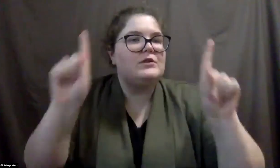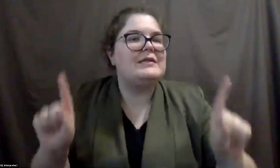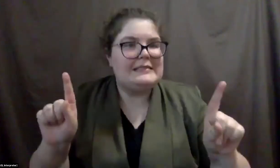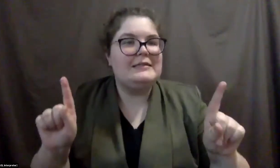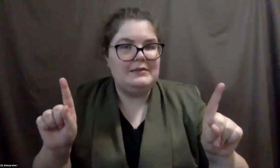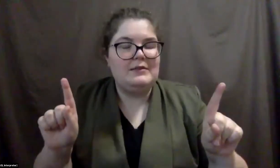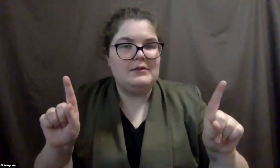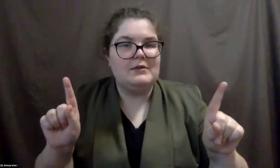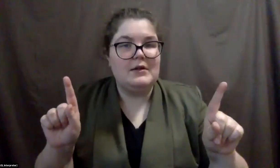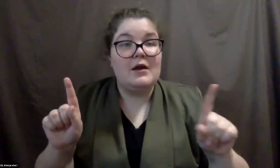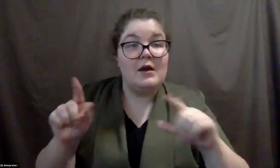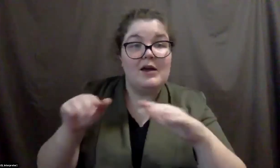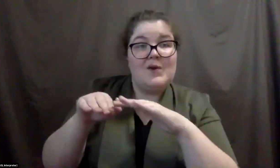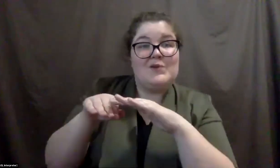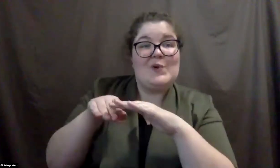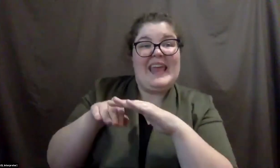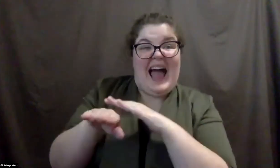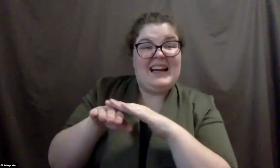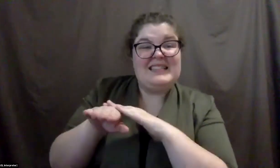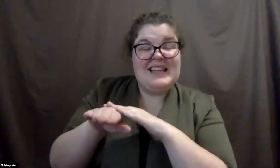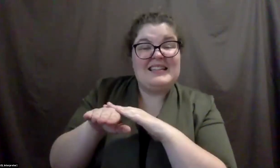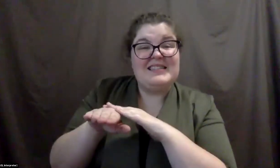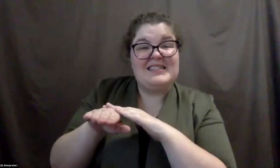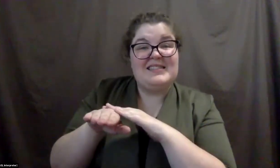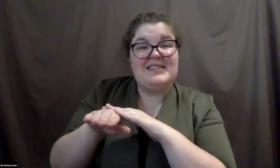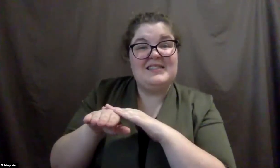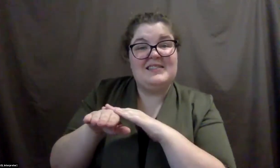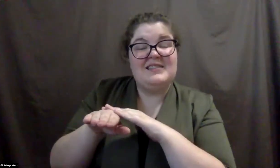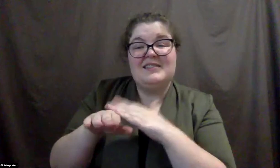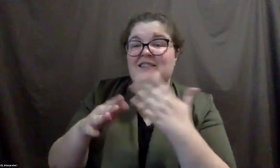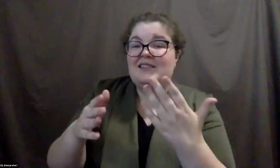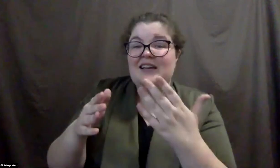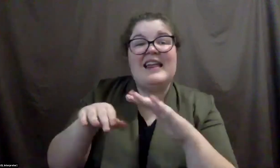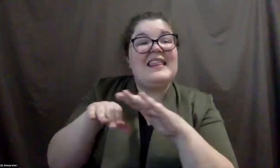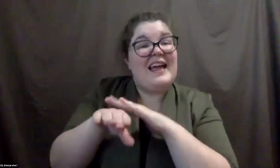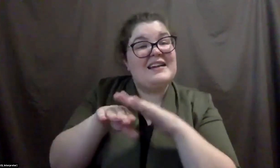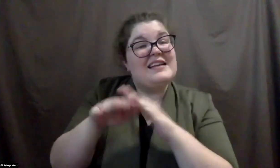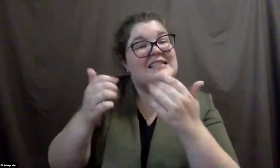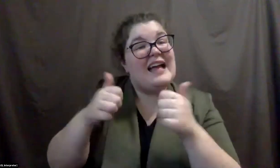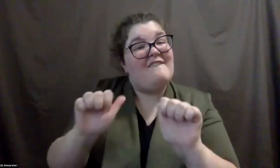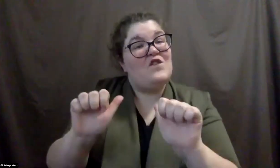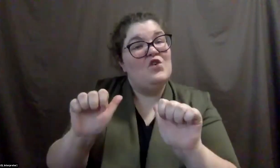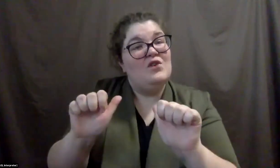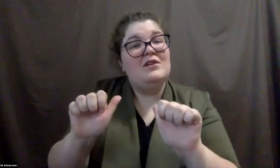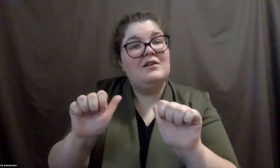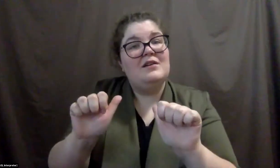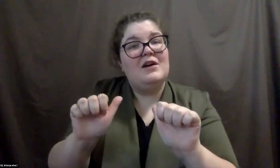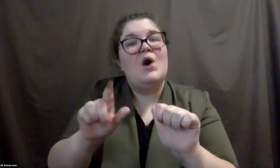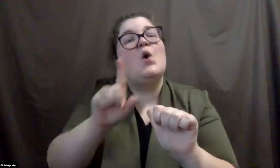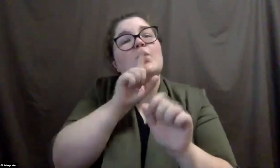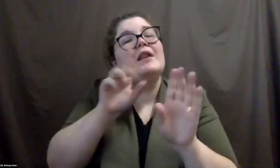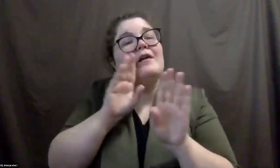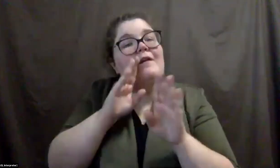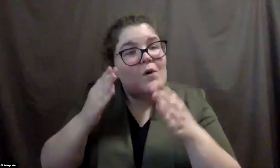so the, the access, um, the access, um, effort is being, um, really focused on